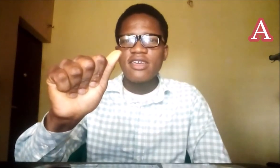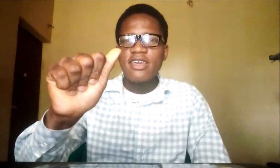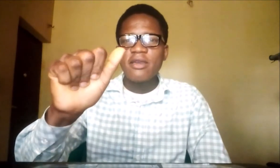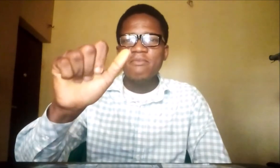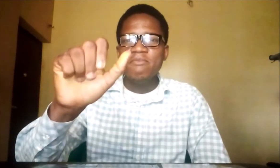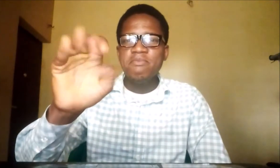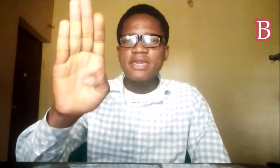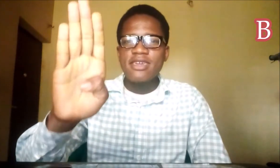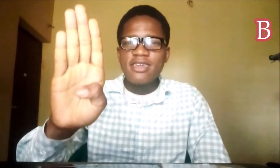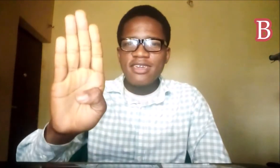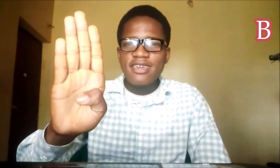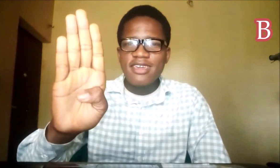B T